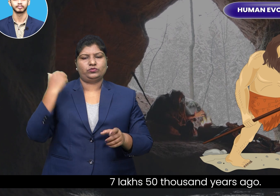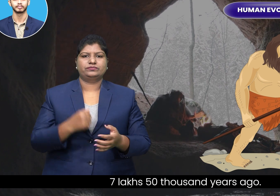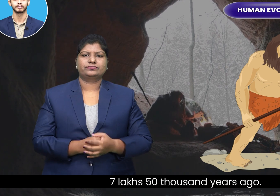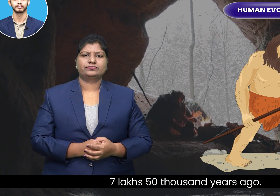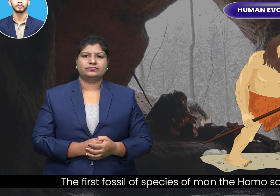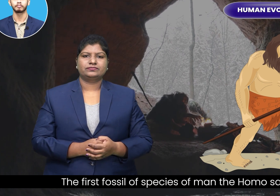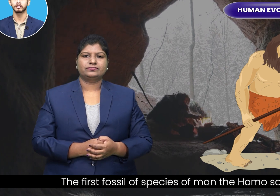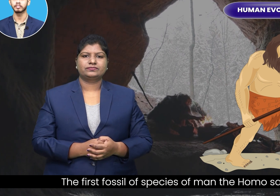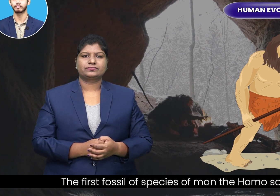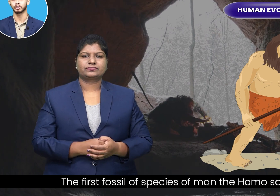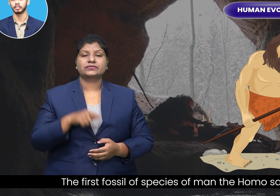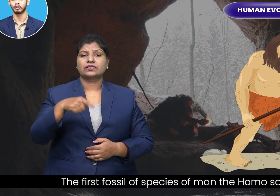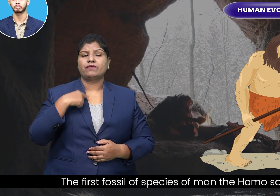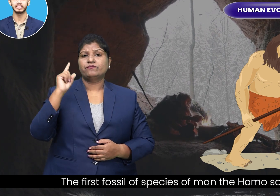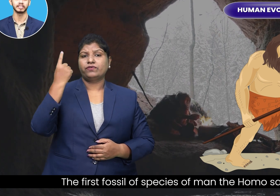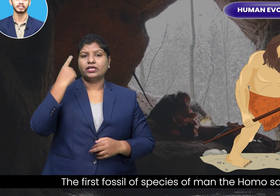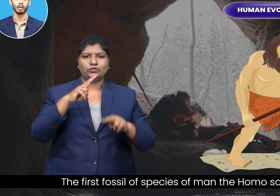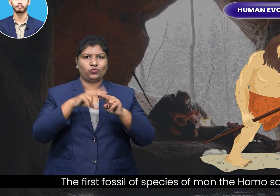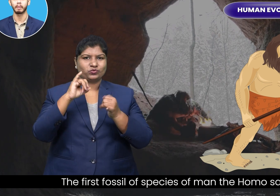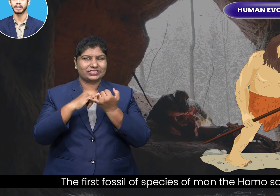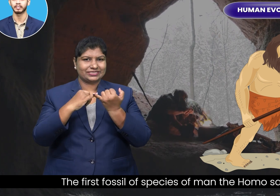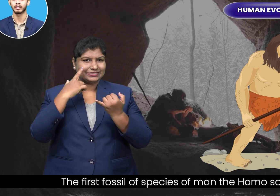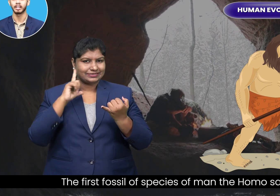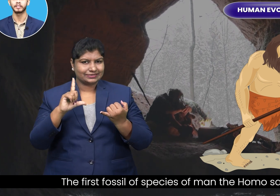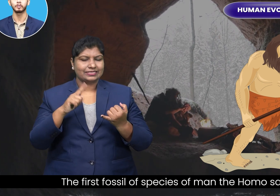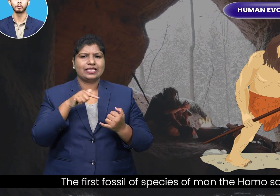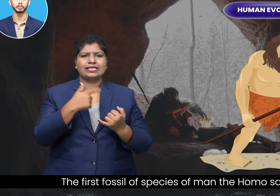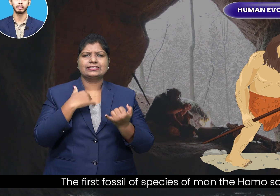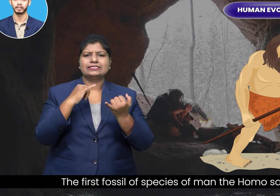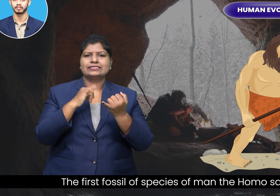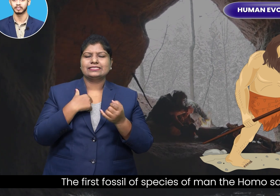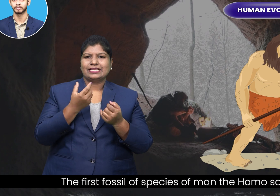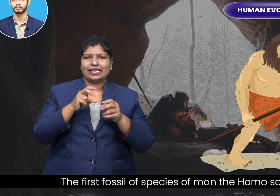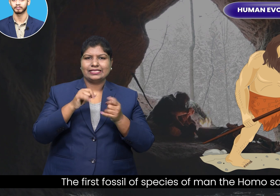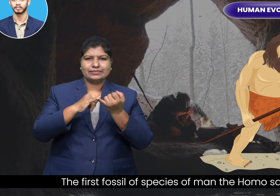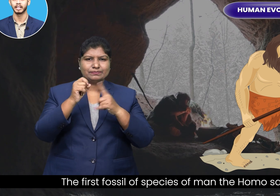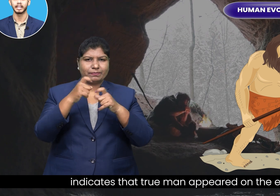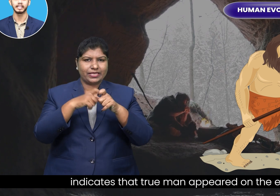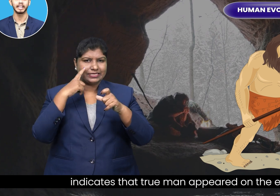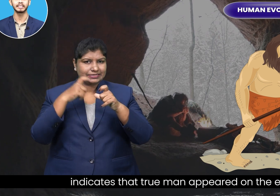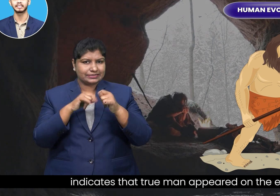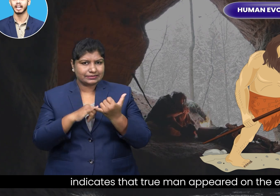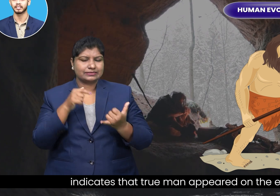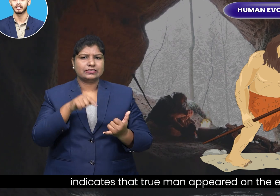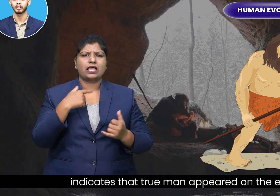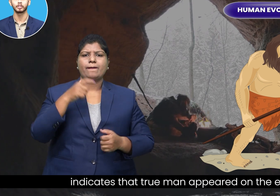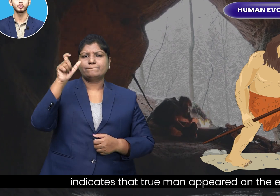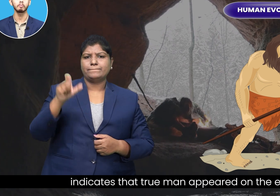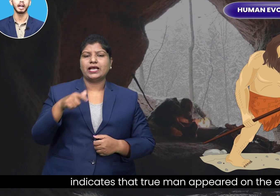The first fossil of species of man, the Homo sapiens, indicates that true man